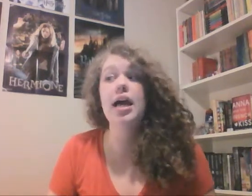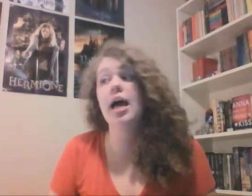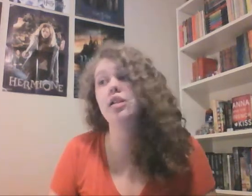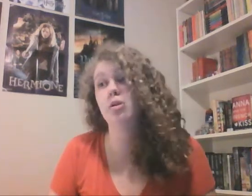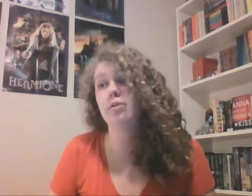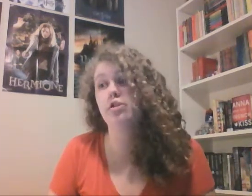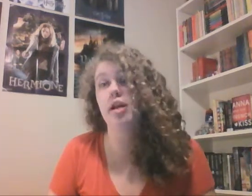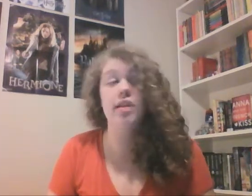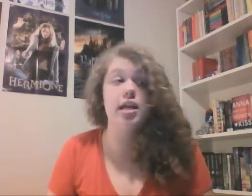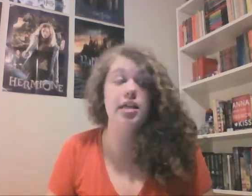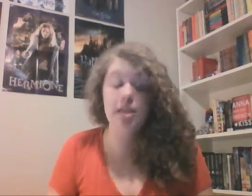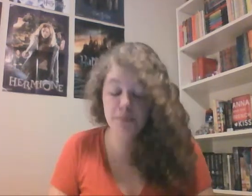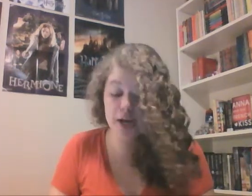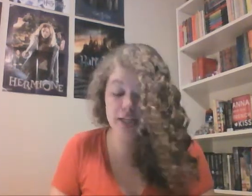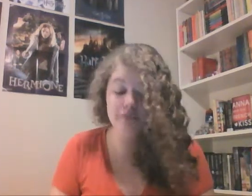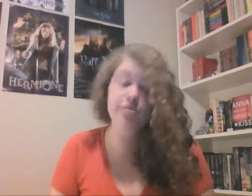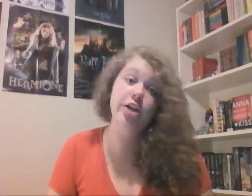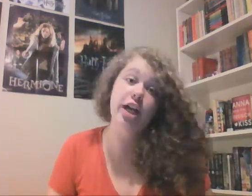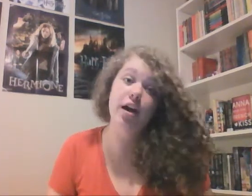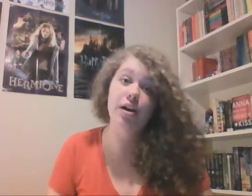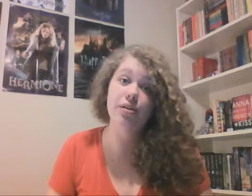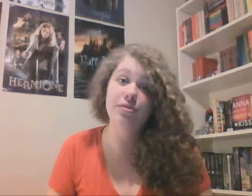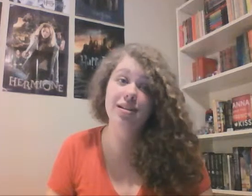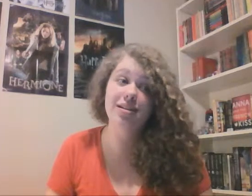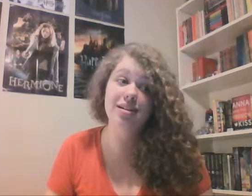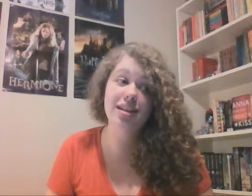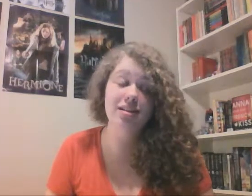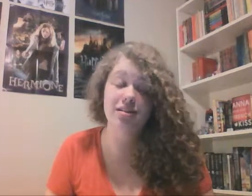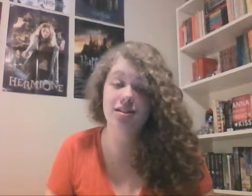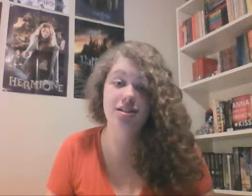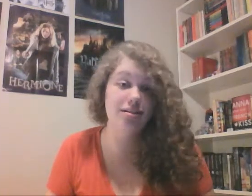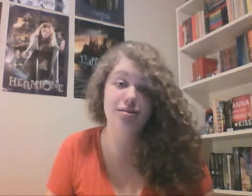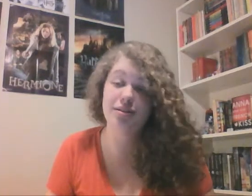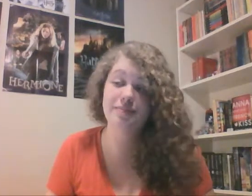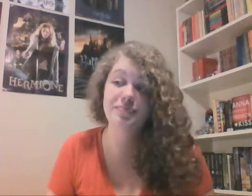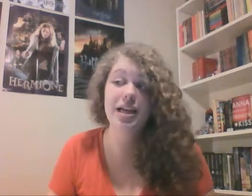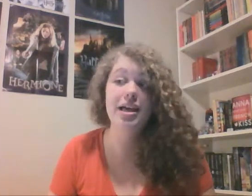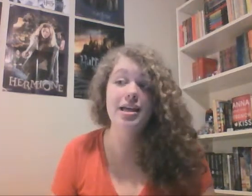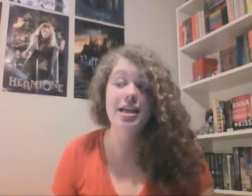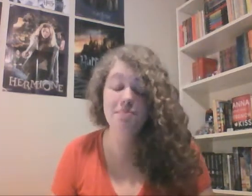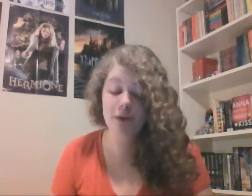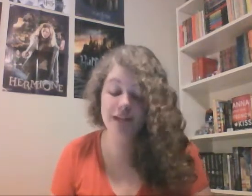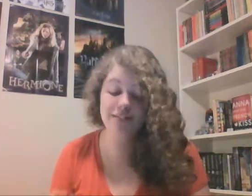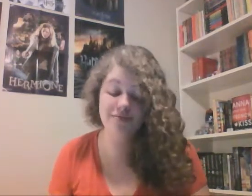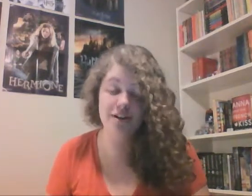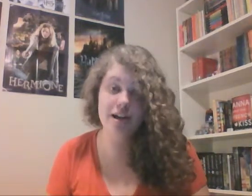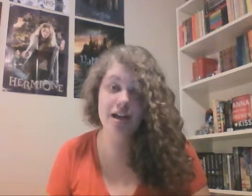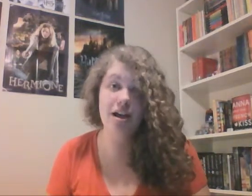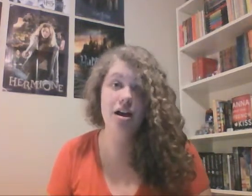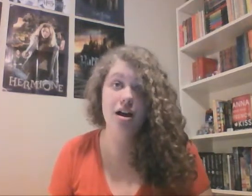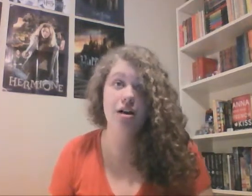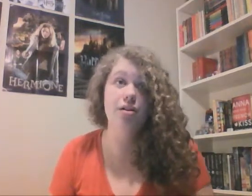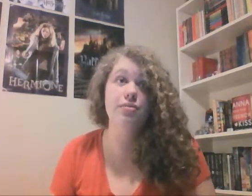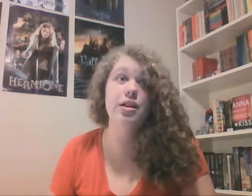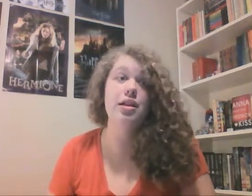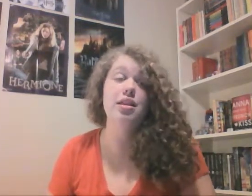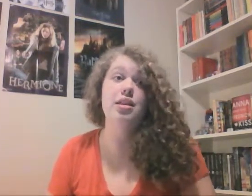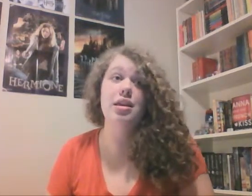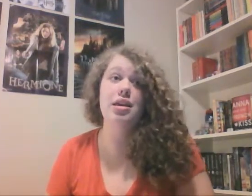has super strength and he breaks free of he breaks free of the